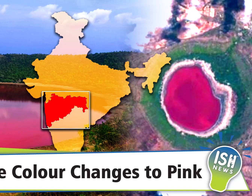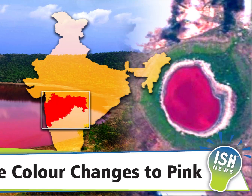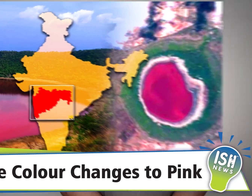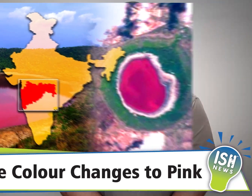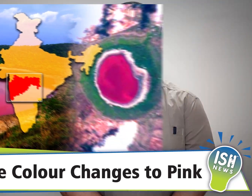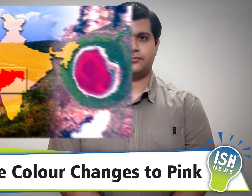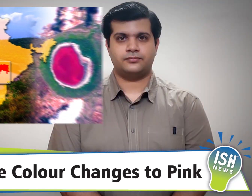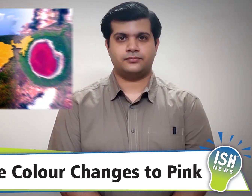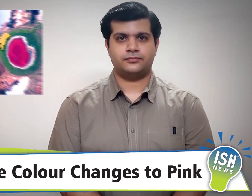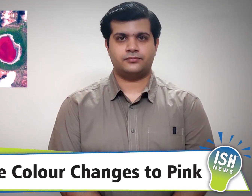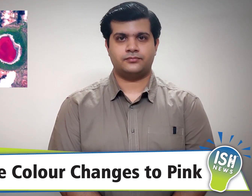1.